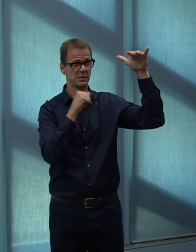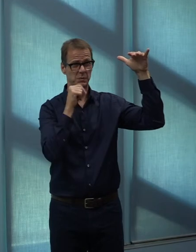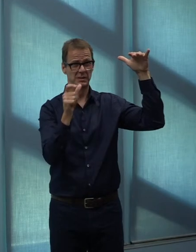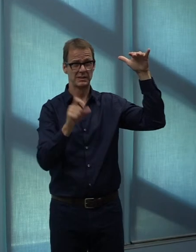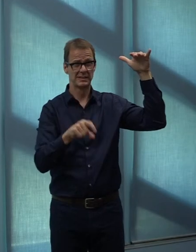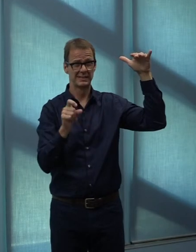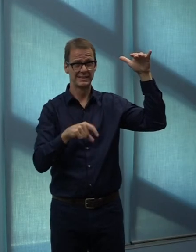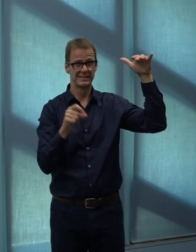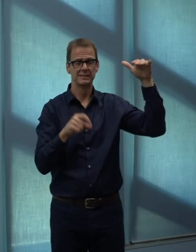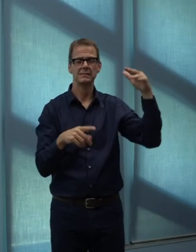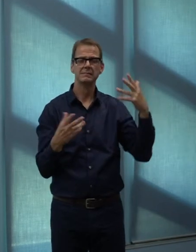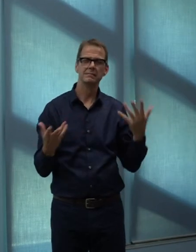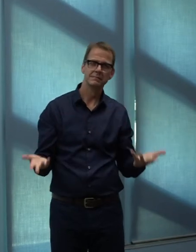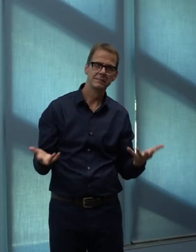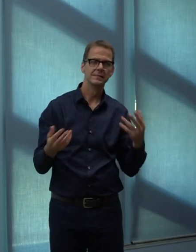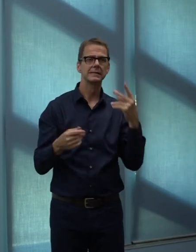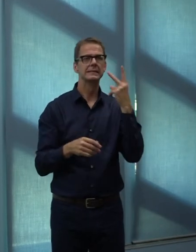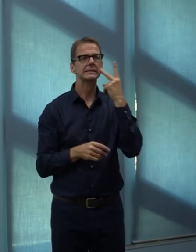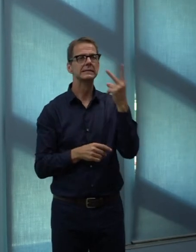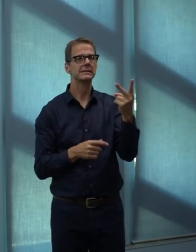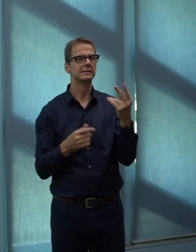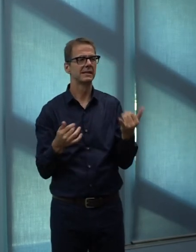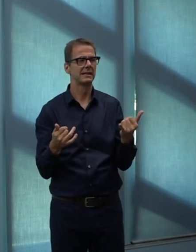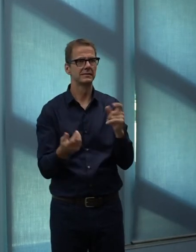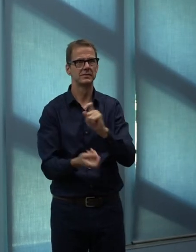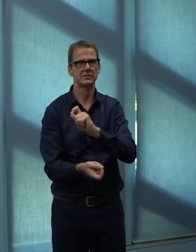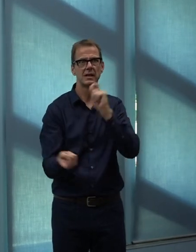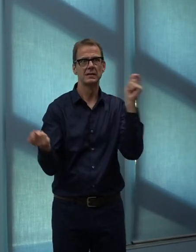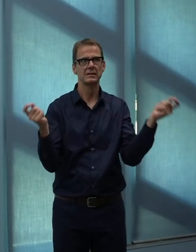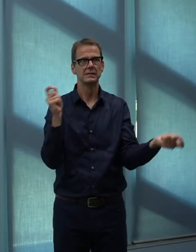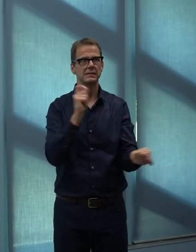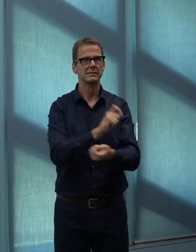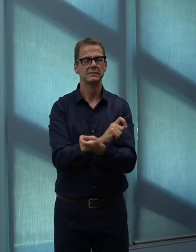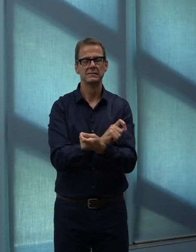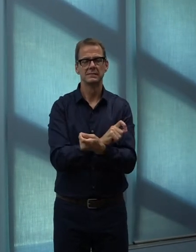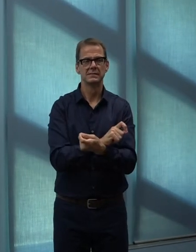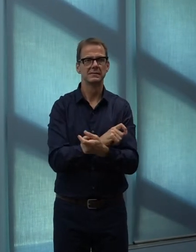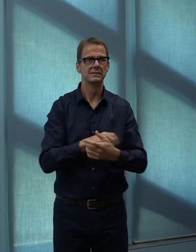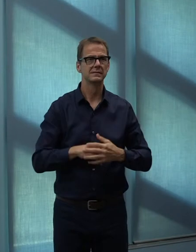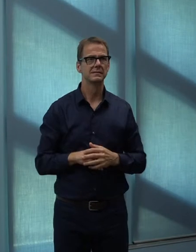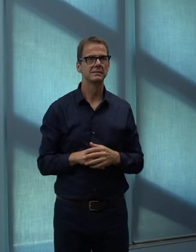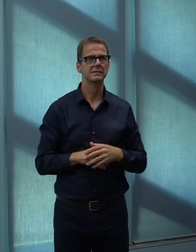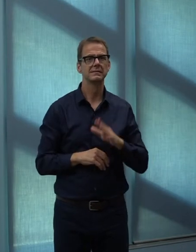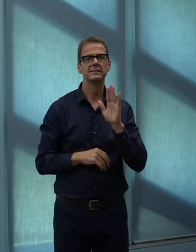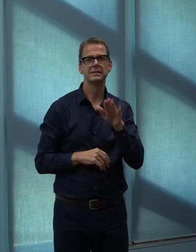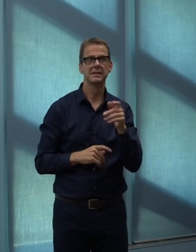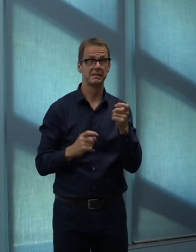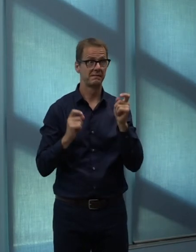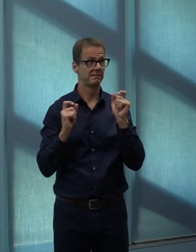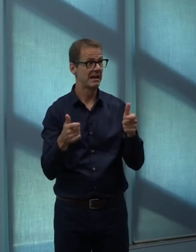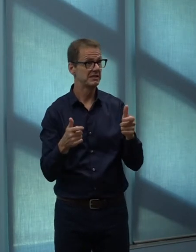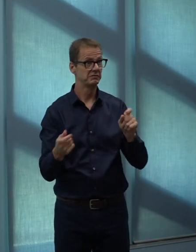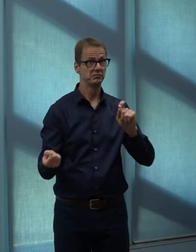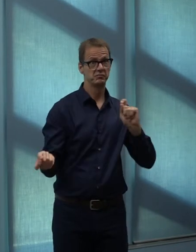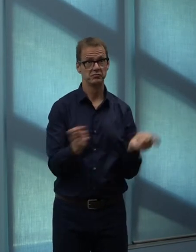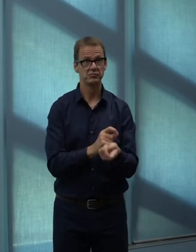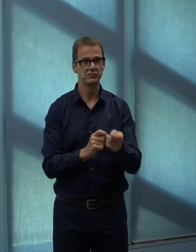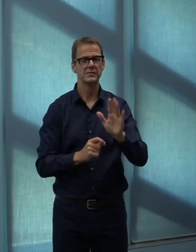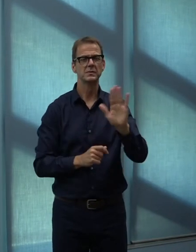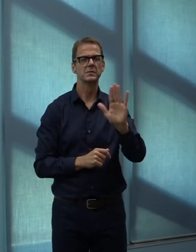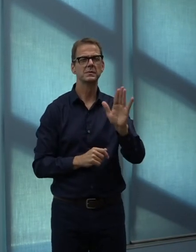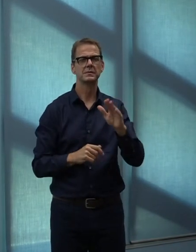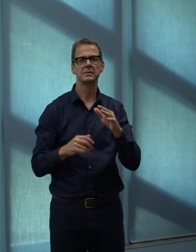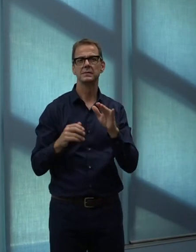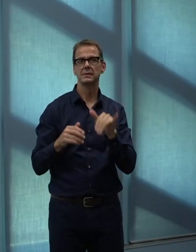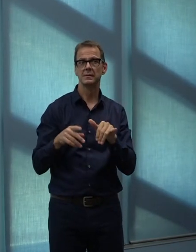will come into effect as homes and businesses are developed or redeveloped in the decades ahead. With all that said, we know